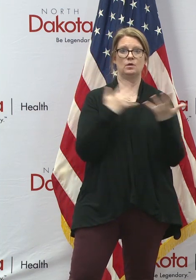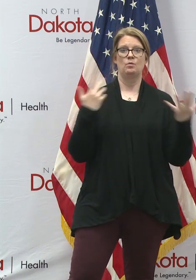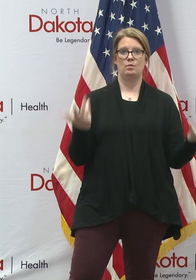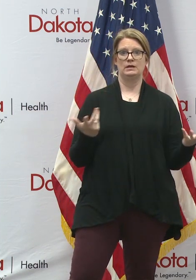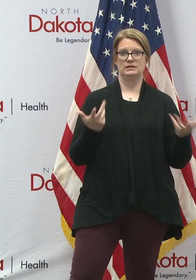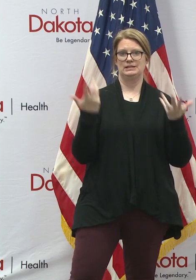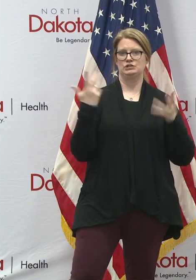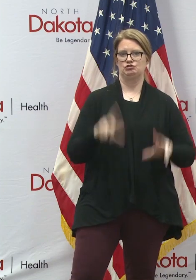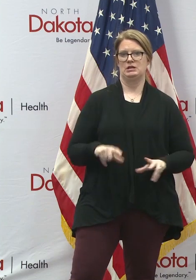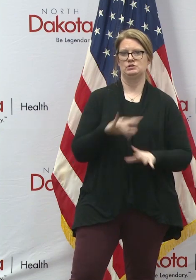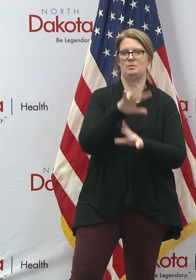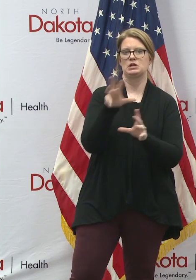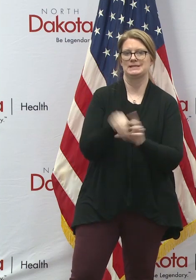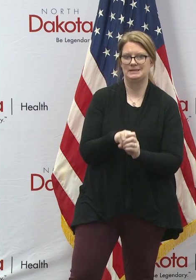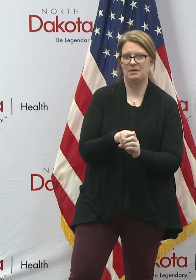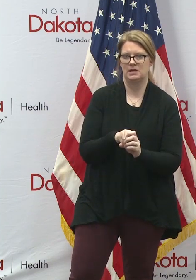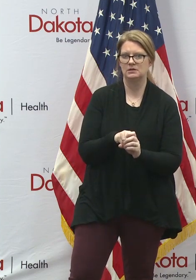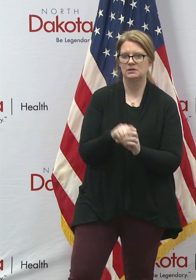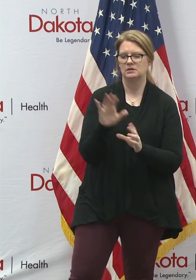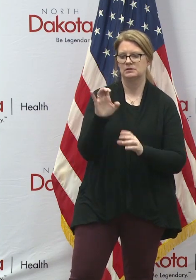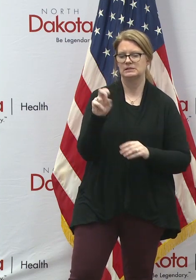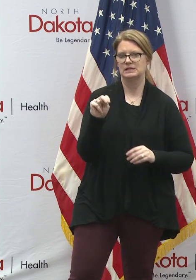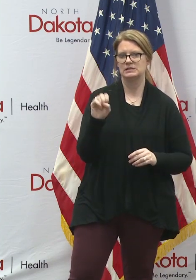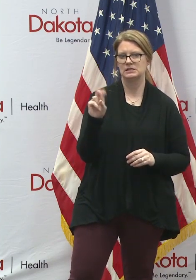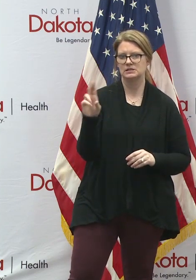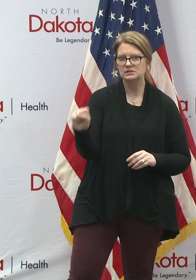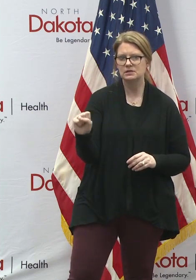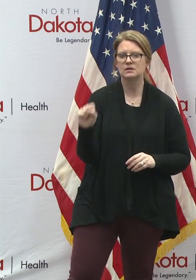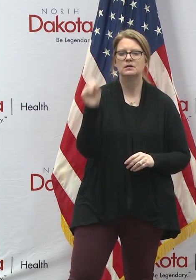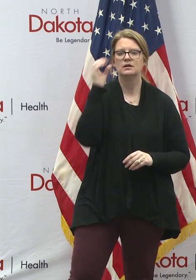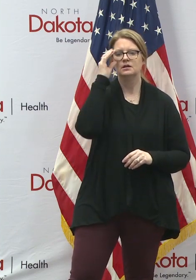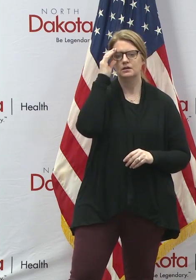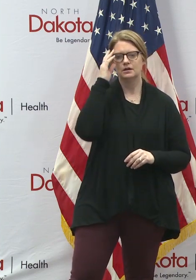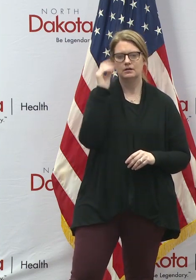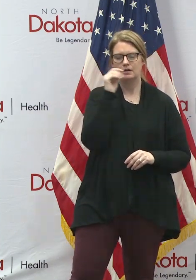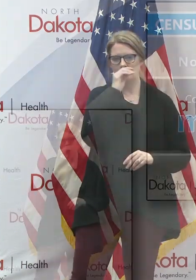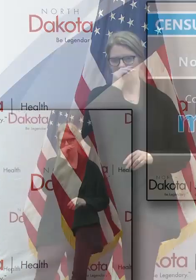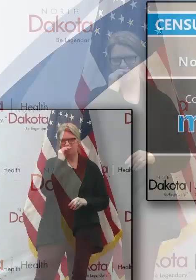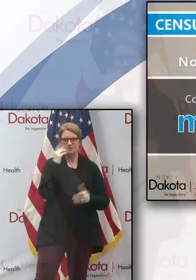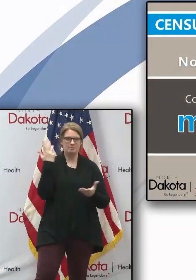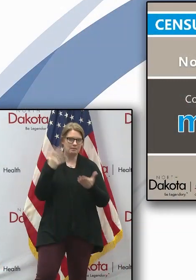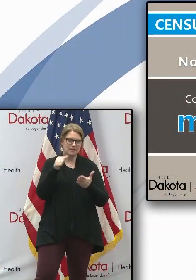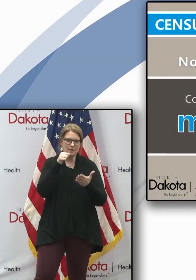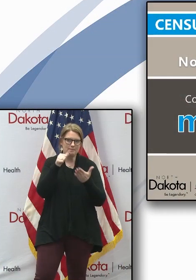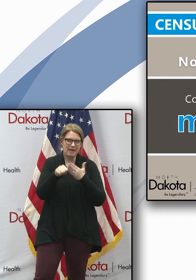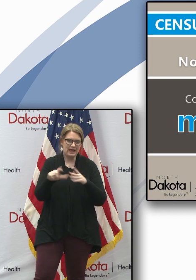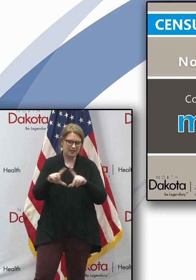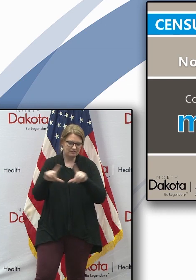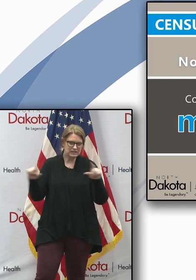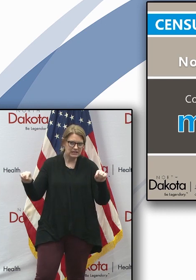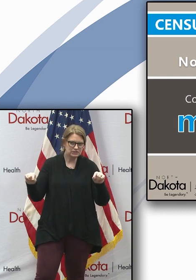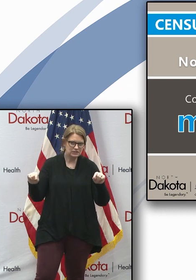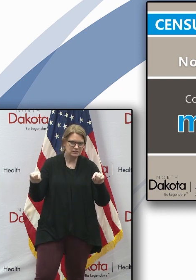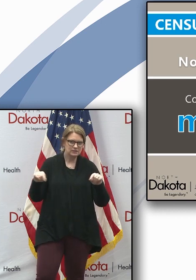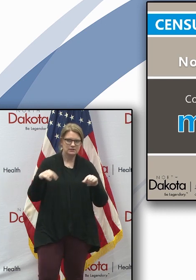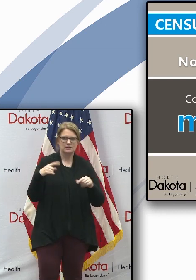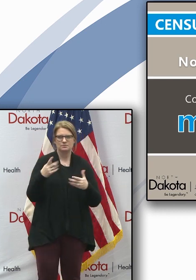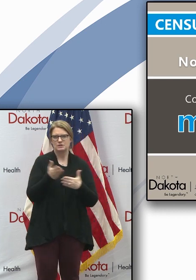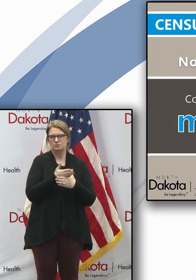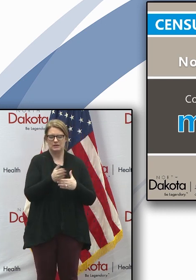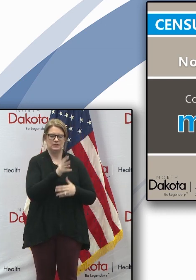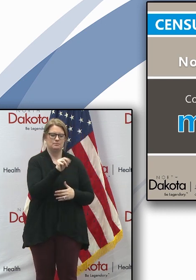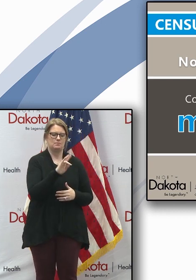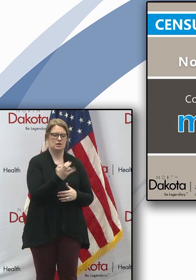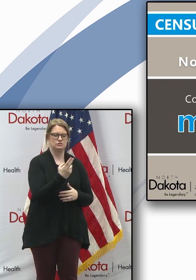a chance to participate in the census. You may have received a mail invitation sometime between March